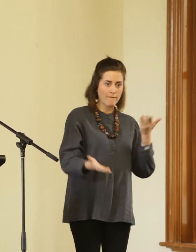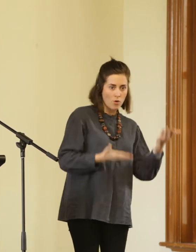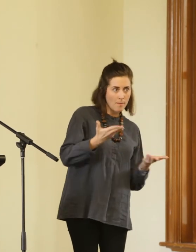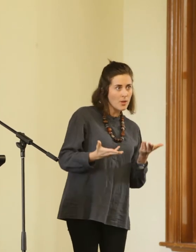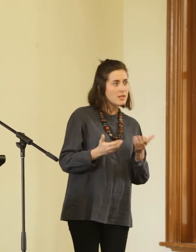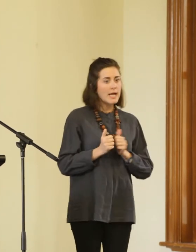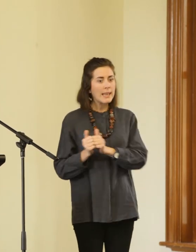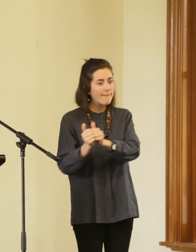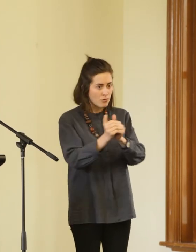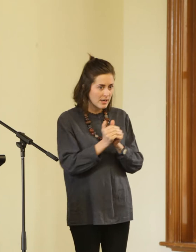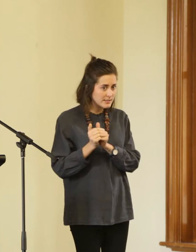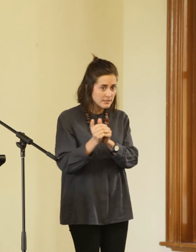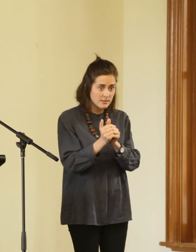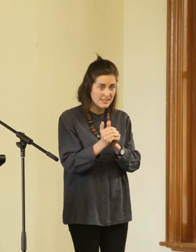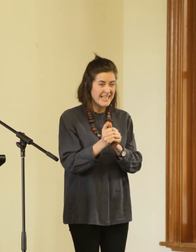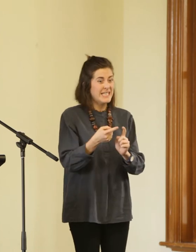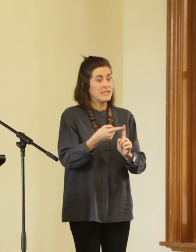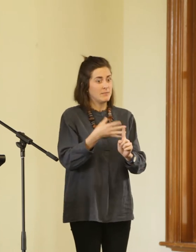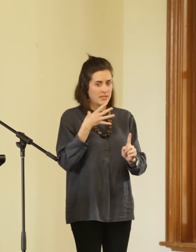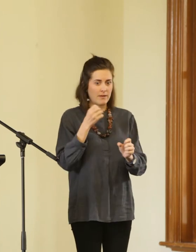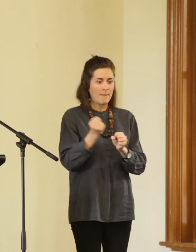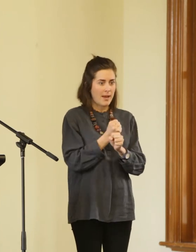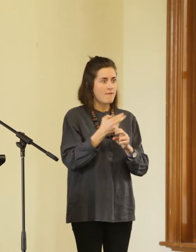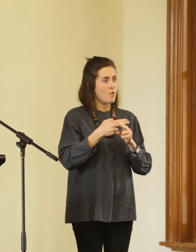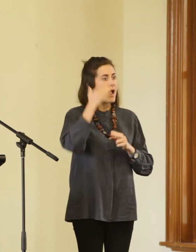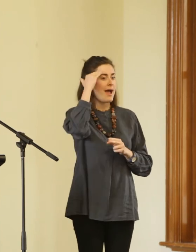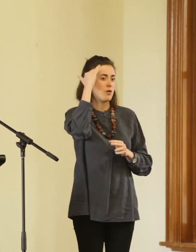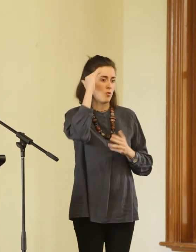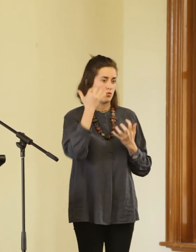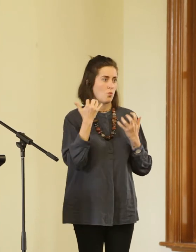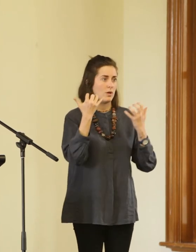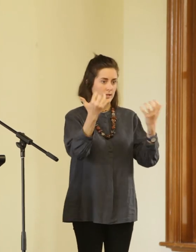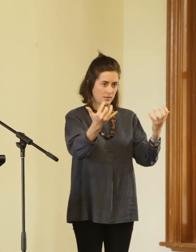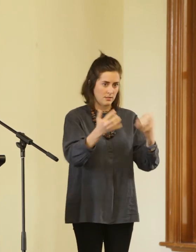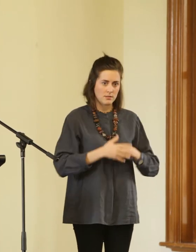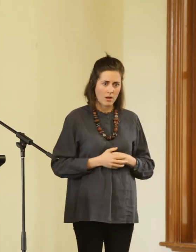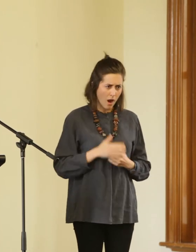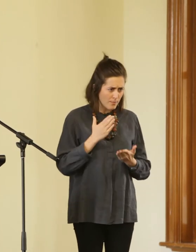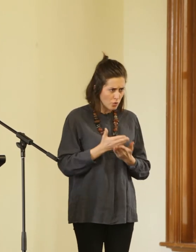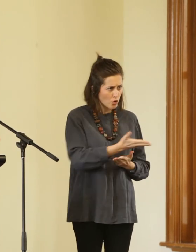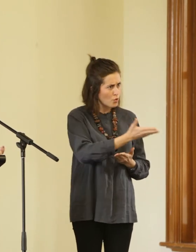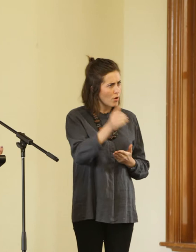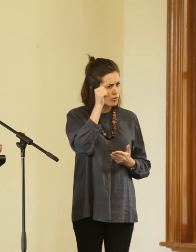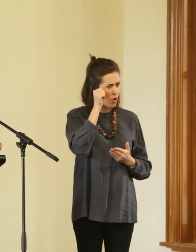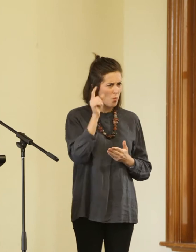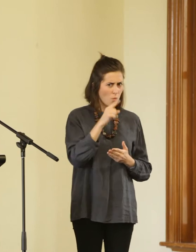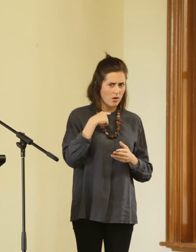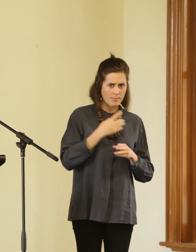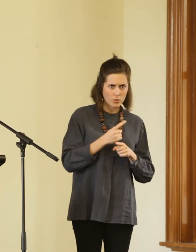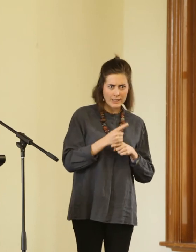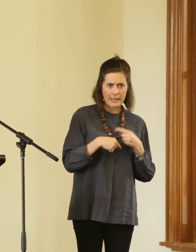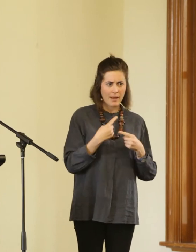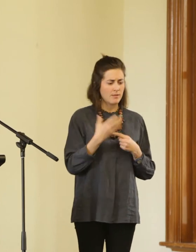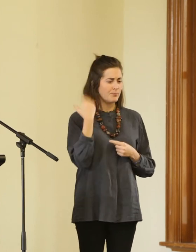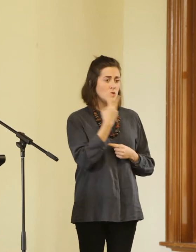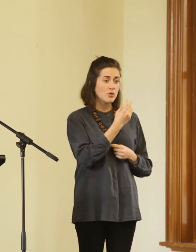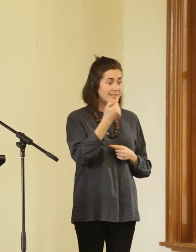collaborators and that are created specifically for adult audiences. So, I am sure you all know the works that I am talking about. In